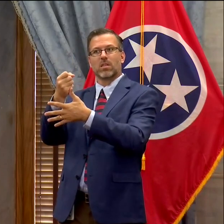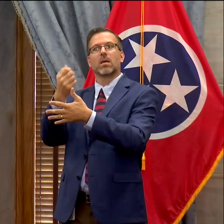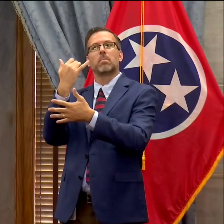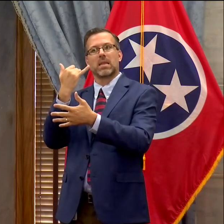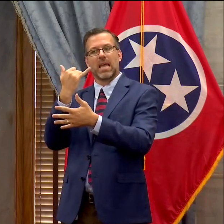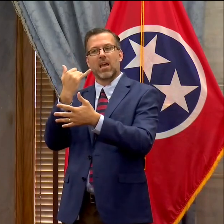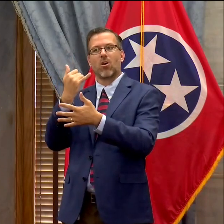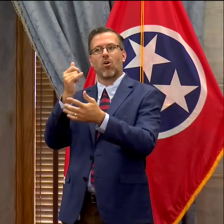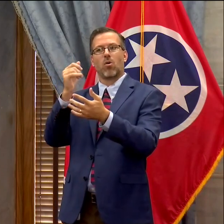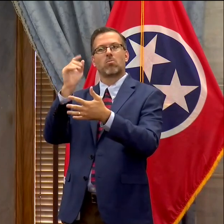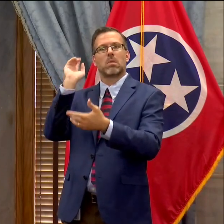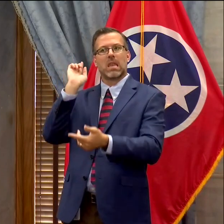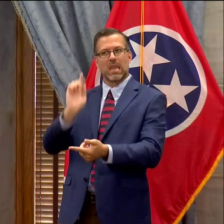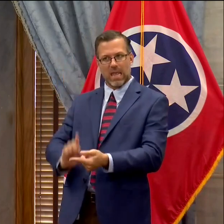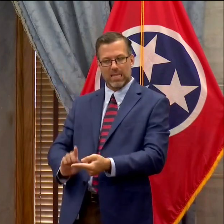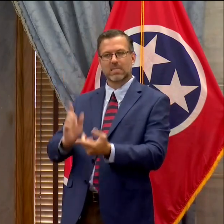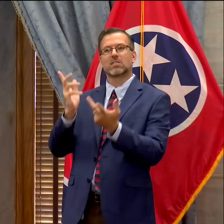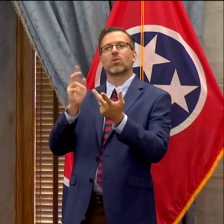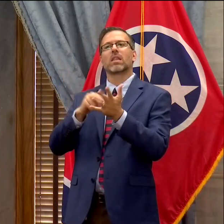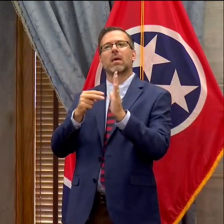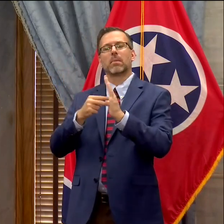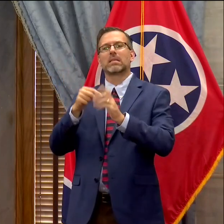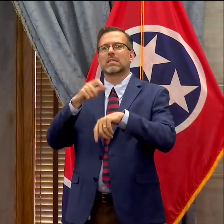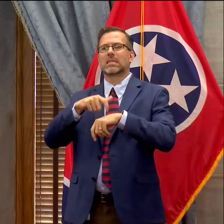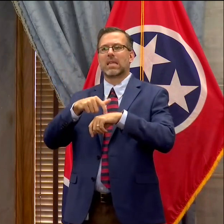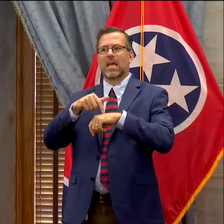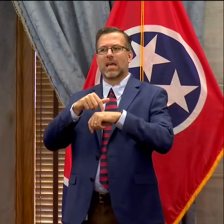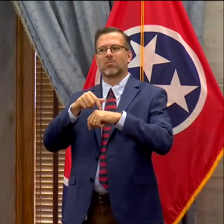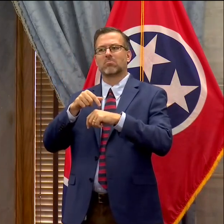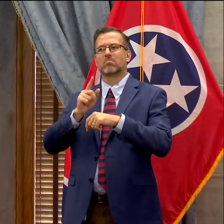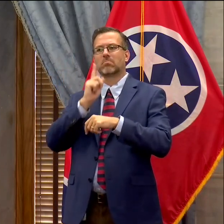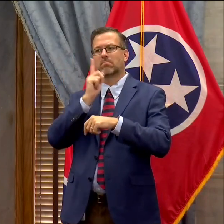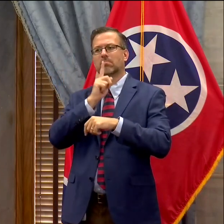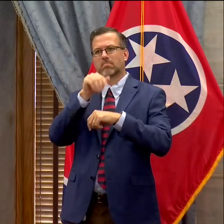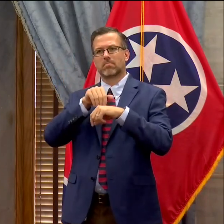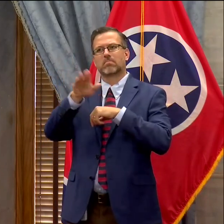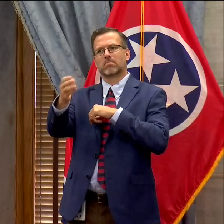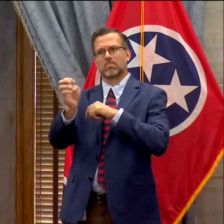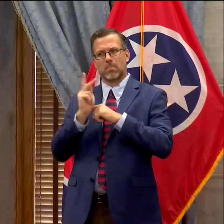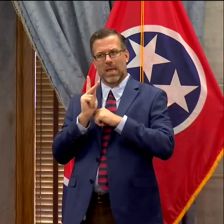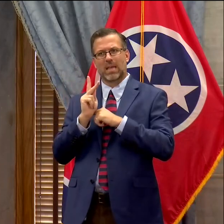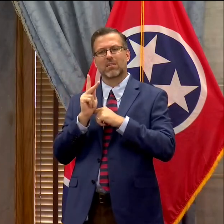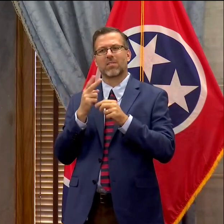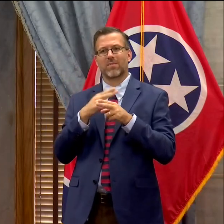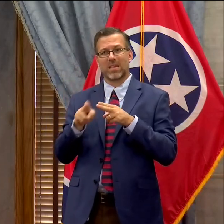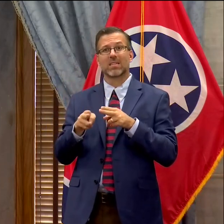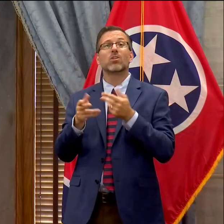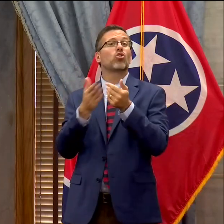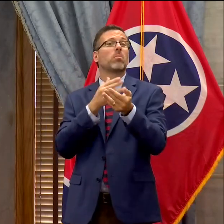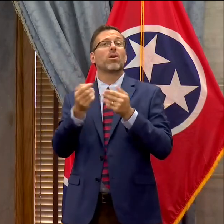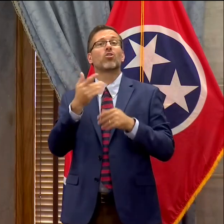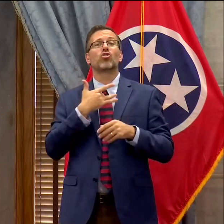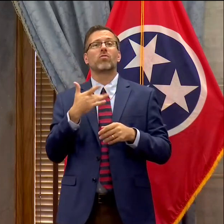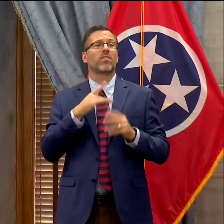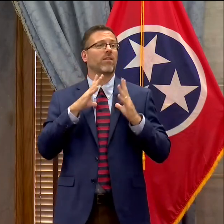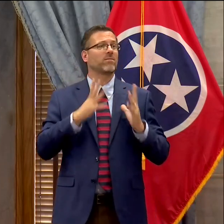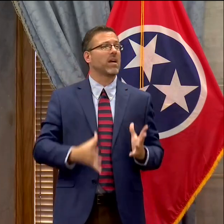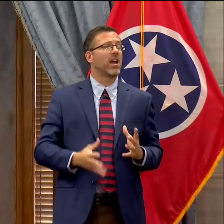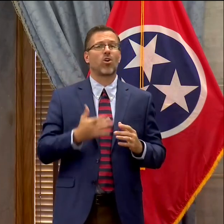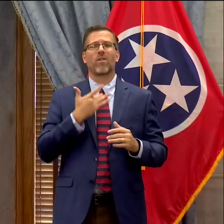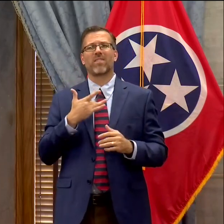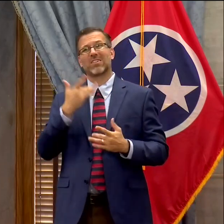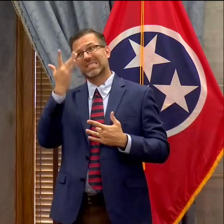I do want to take this opportunity to remind you that regardless of symptoms, you can have a test at your local health department for free.